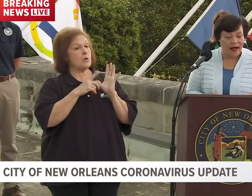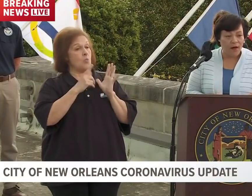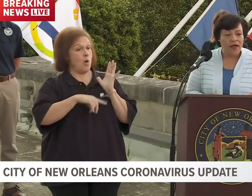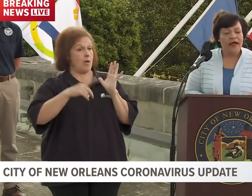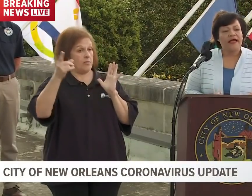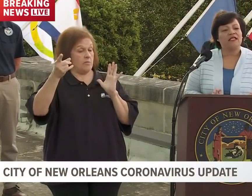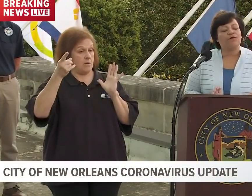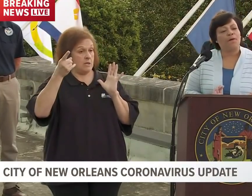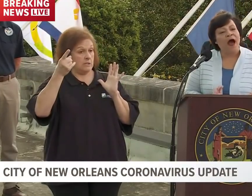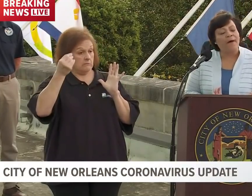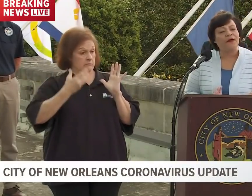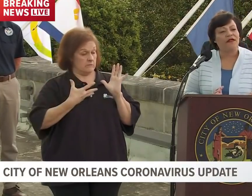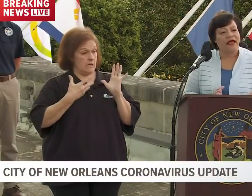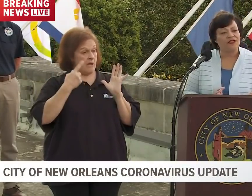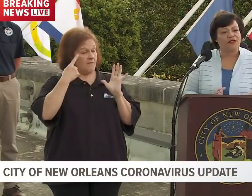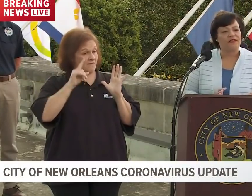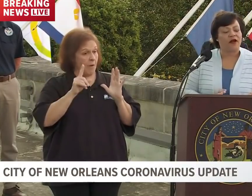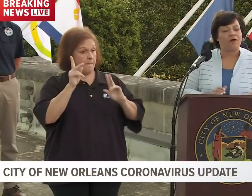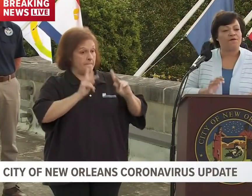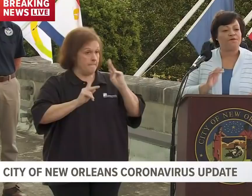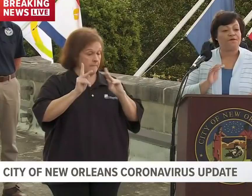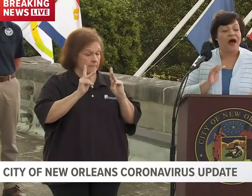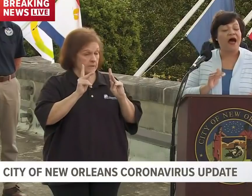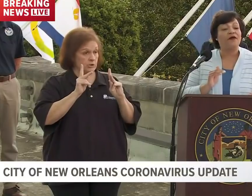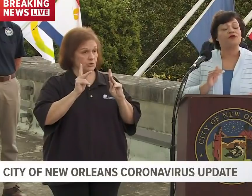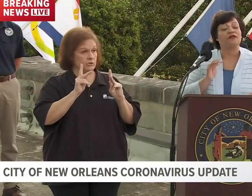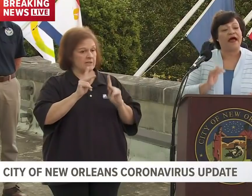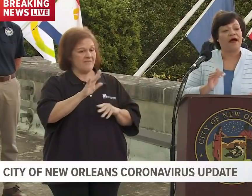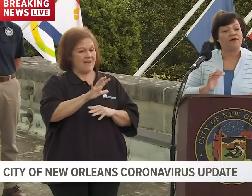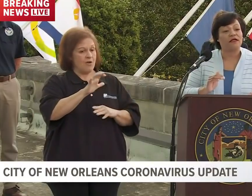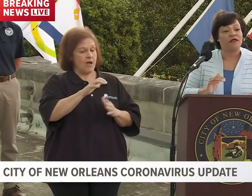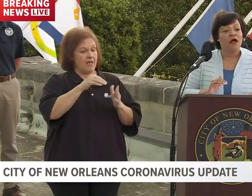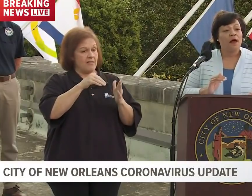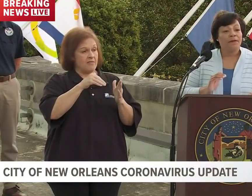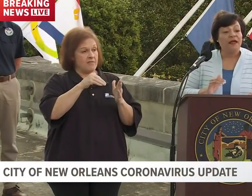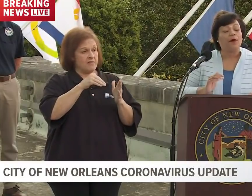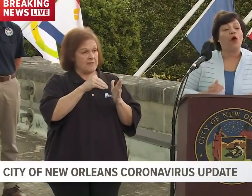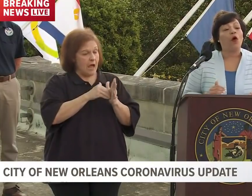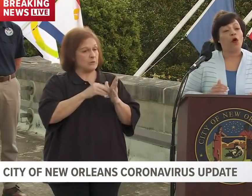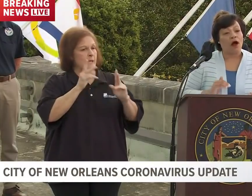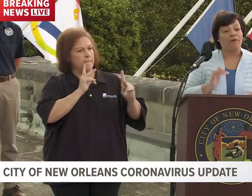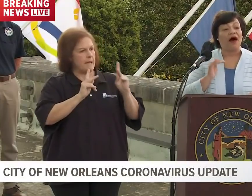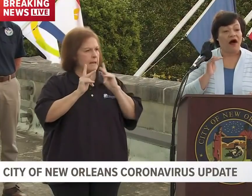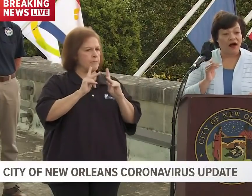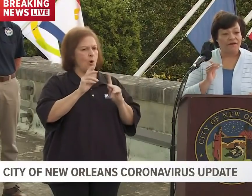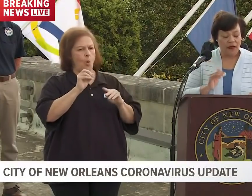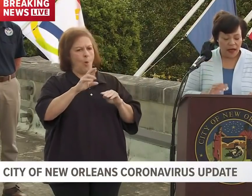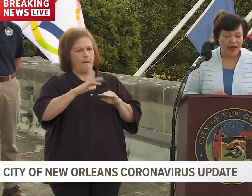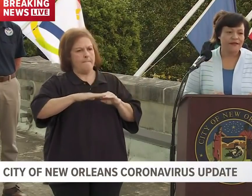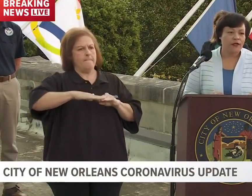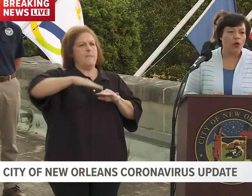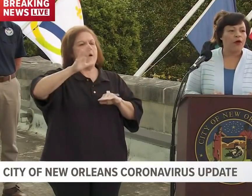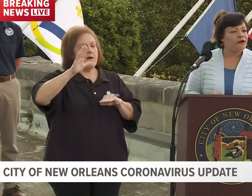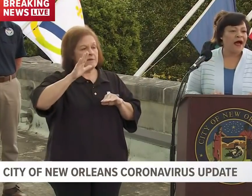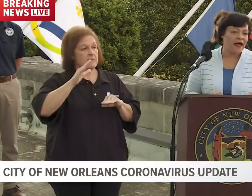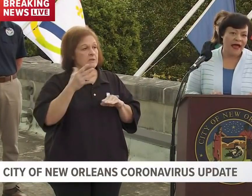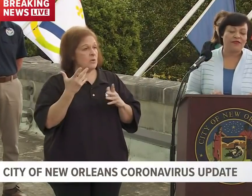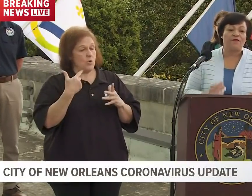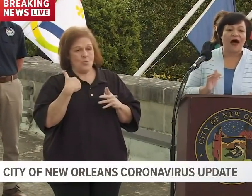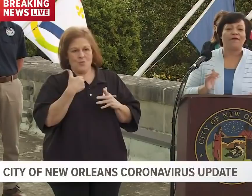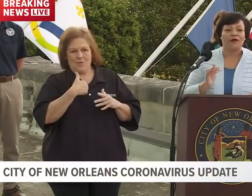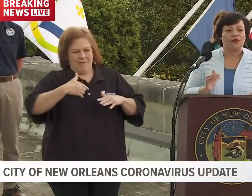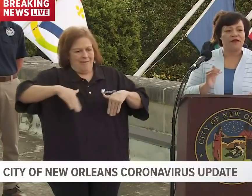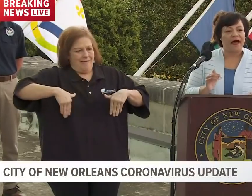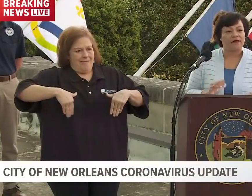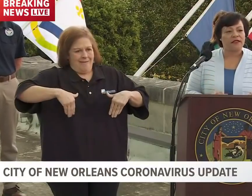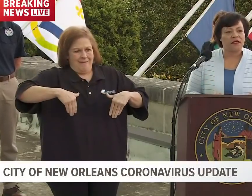right now, is for populations that are 500,000 people or above. And so we're not at